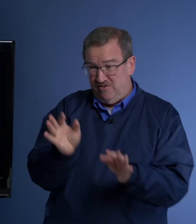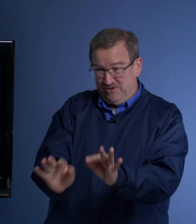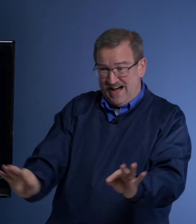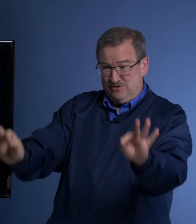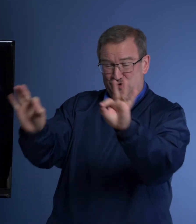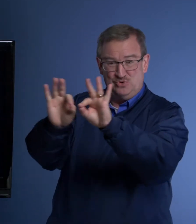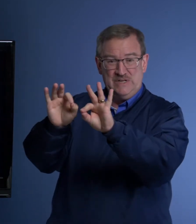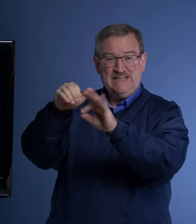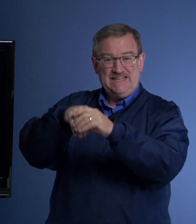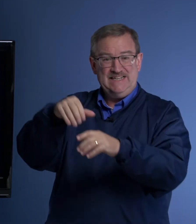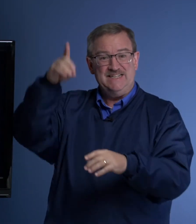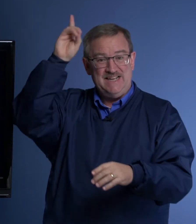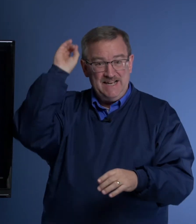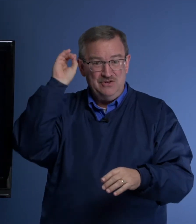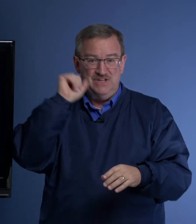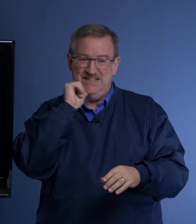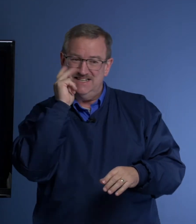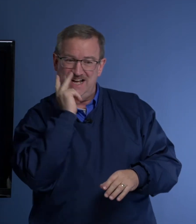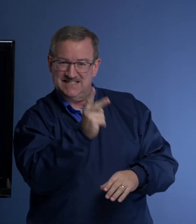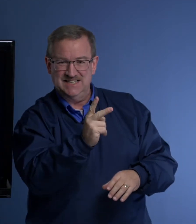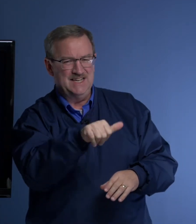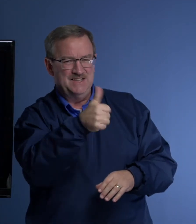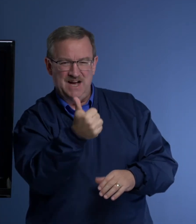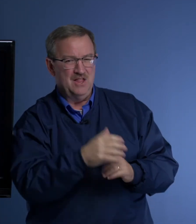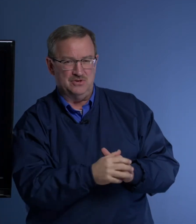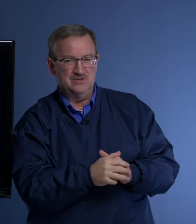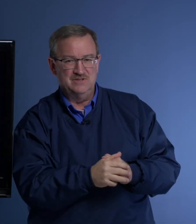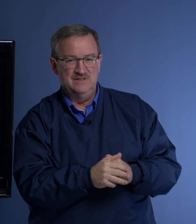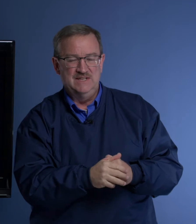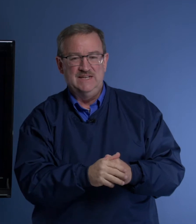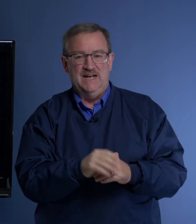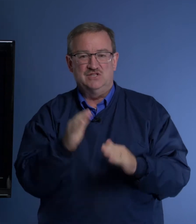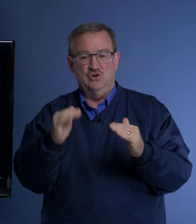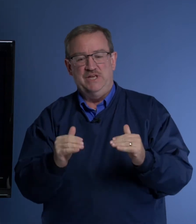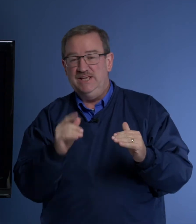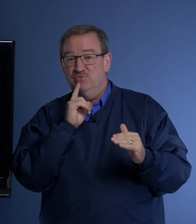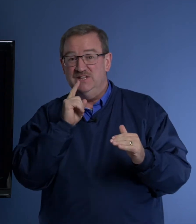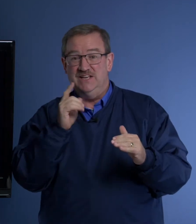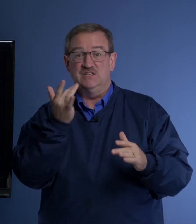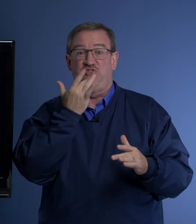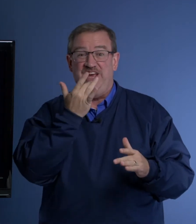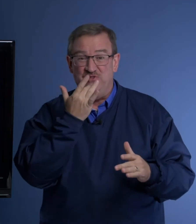value in Daniel he did not see in the others. And so he really, his favorite,